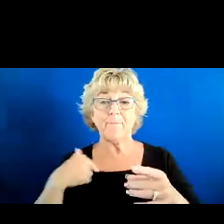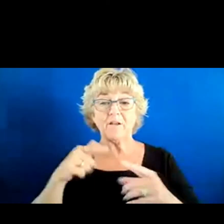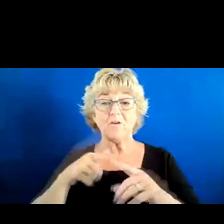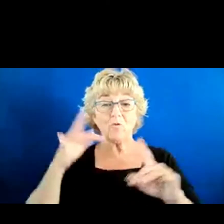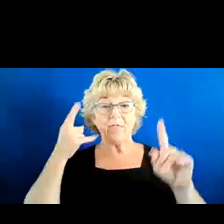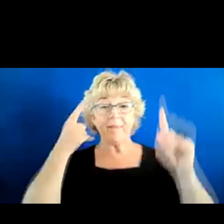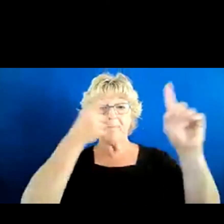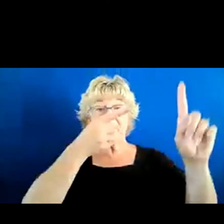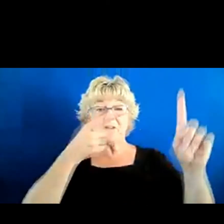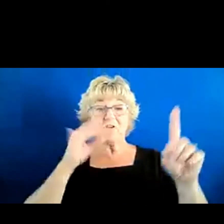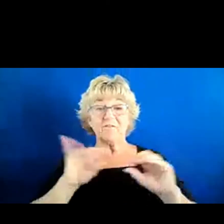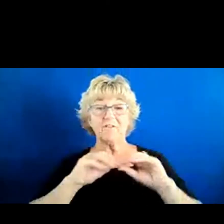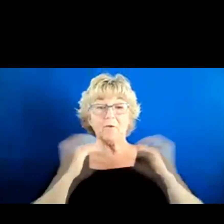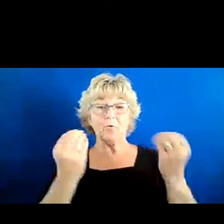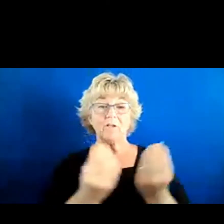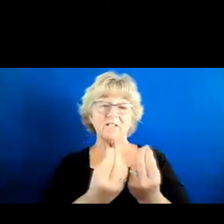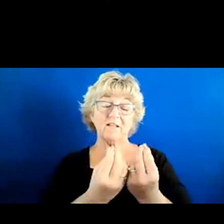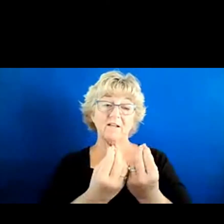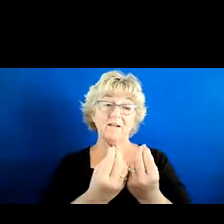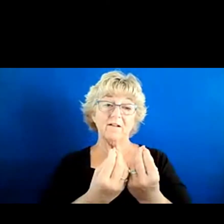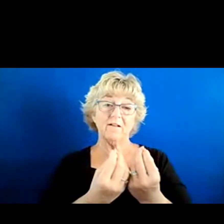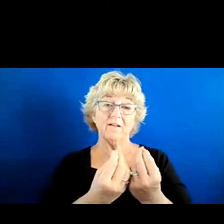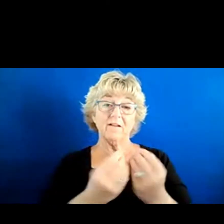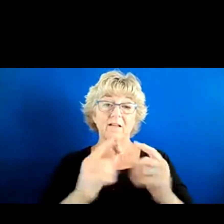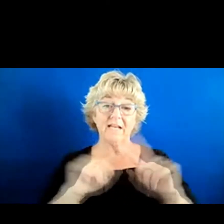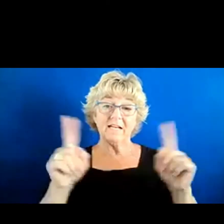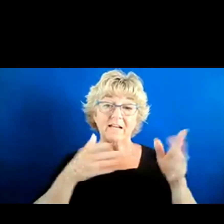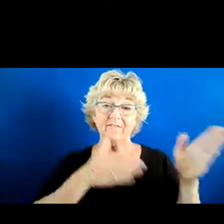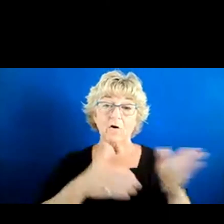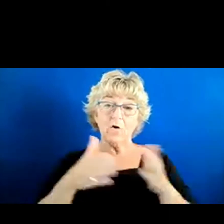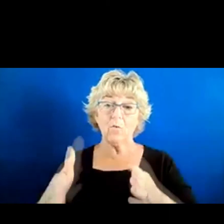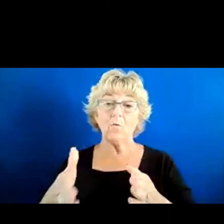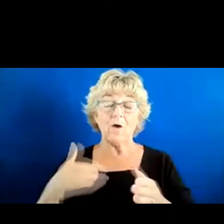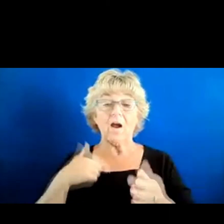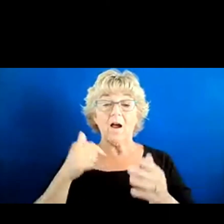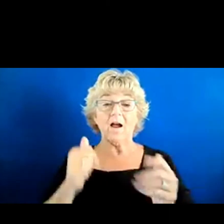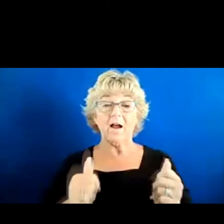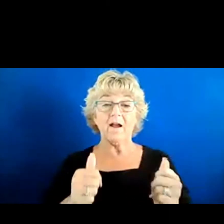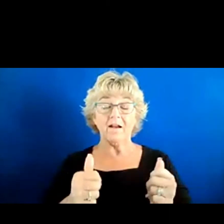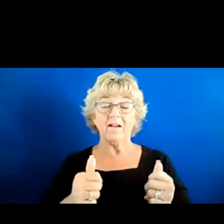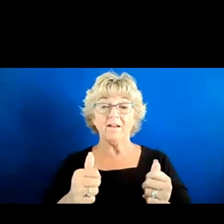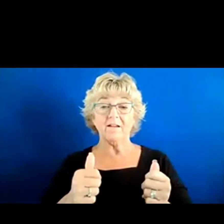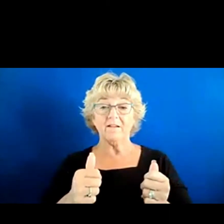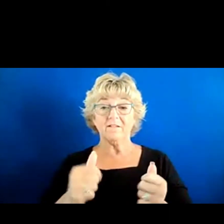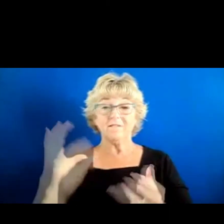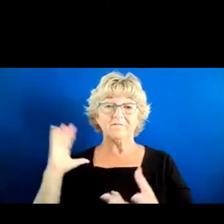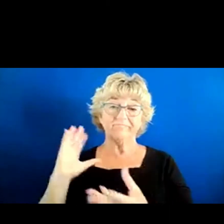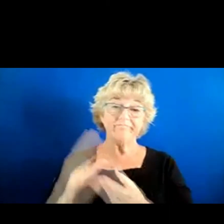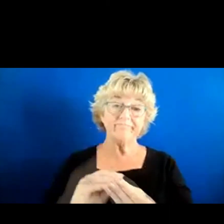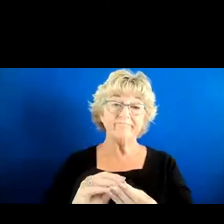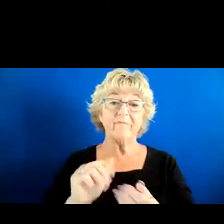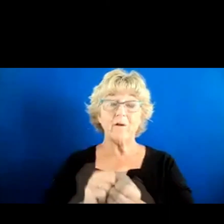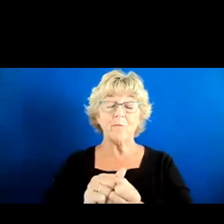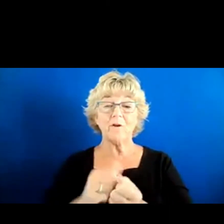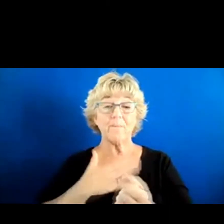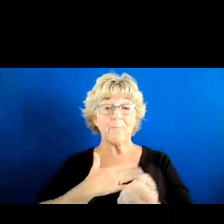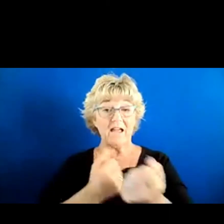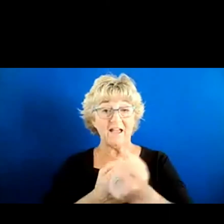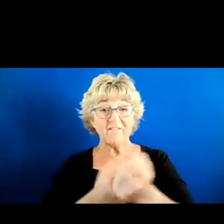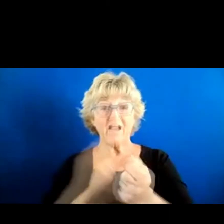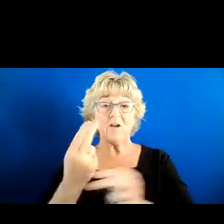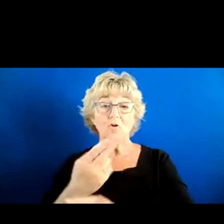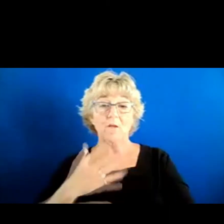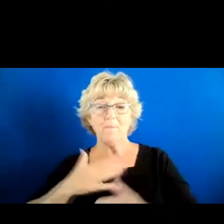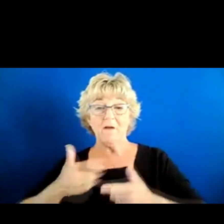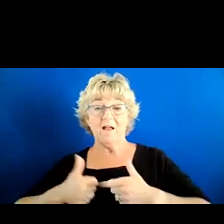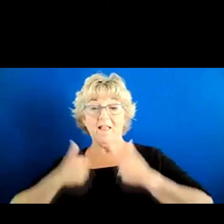of the organization in a deeper way, and I'm able to draw from my lived experience in my advocacy. So I think there